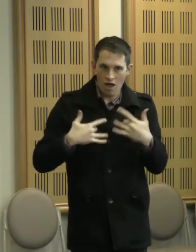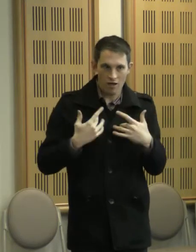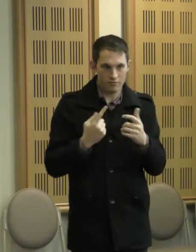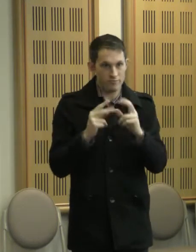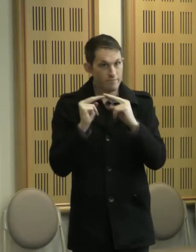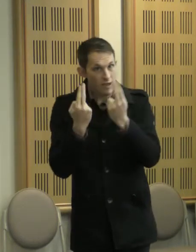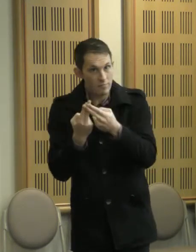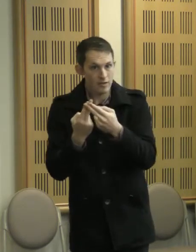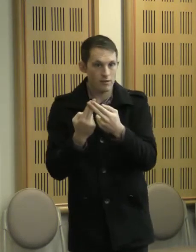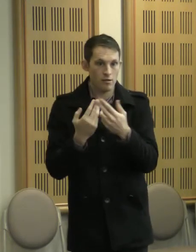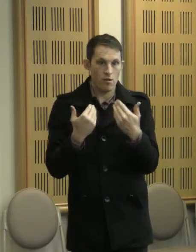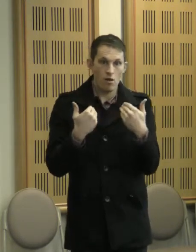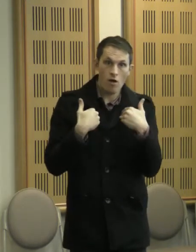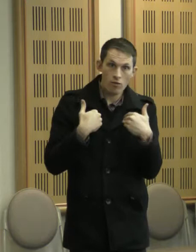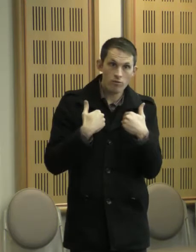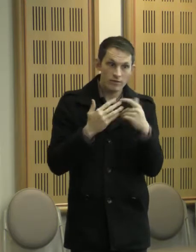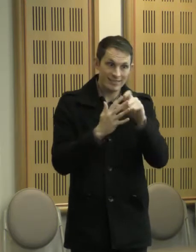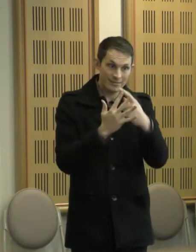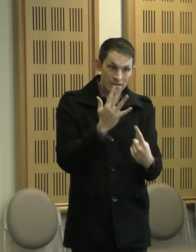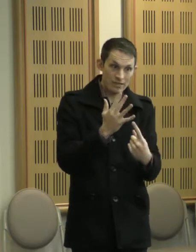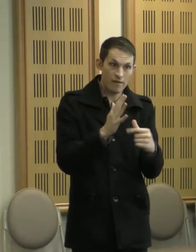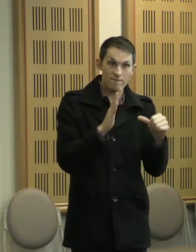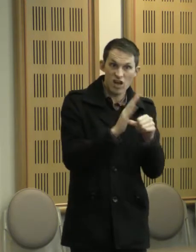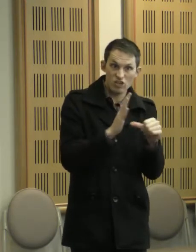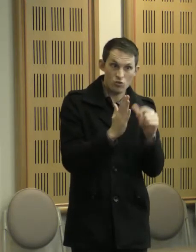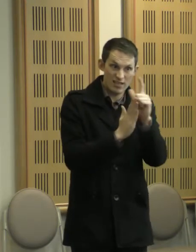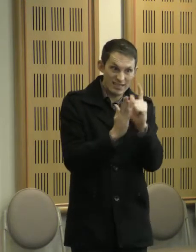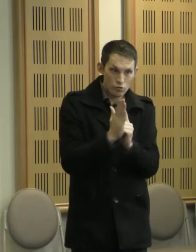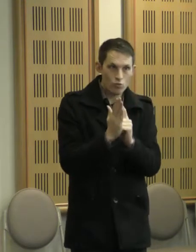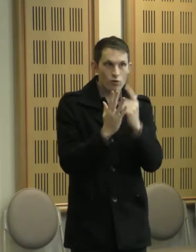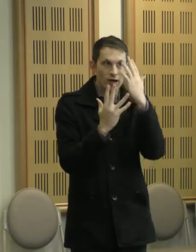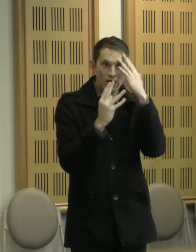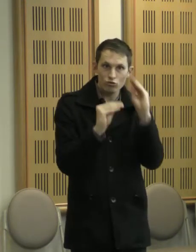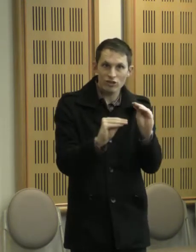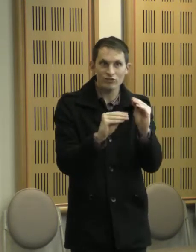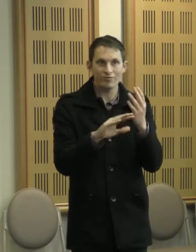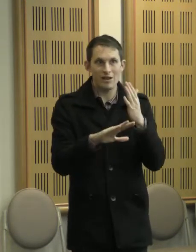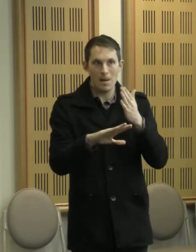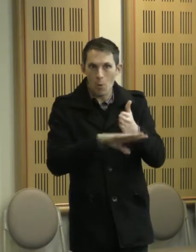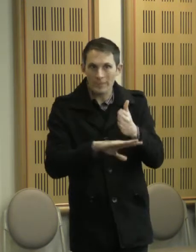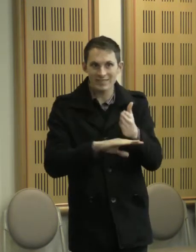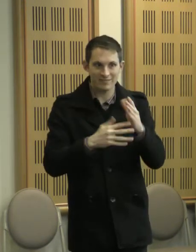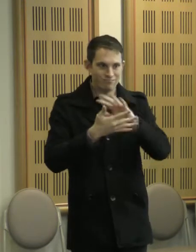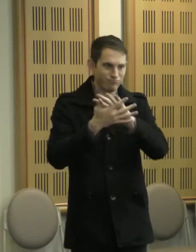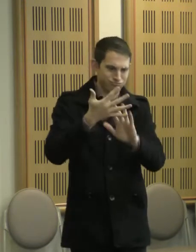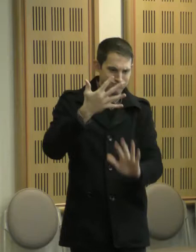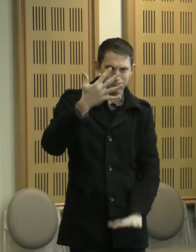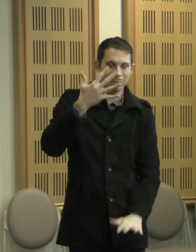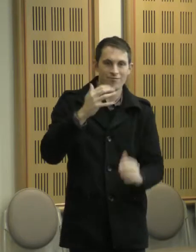health, disability, financial, legal, education, employment and there are many, many more.